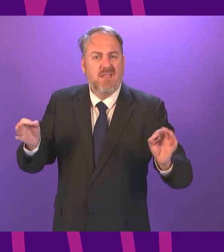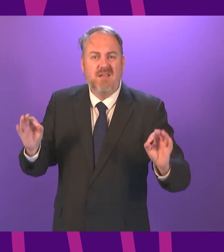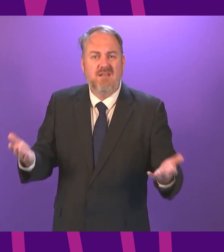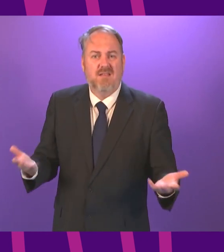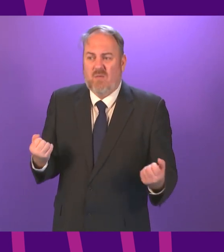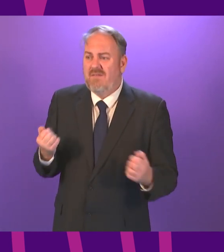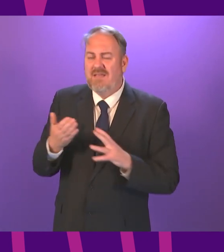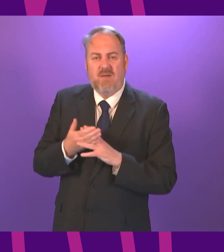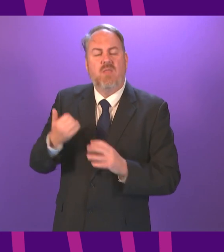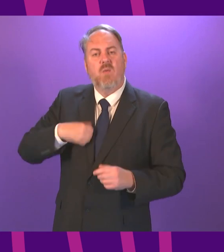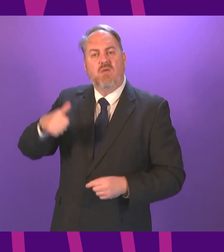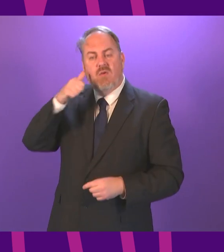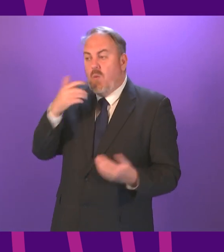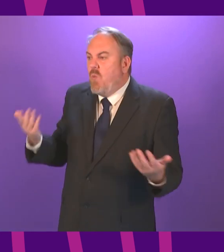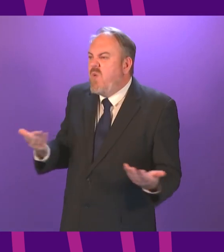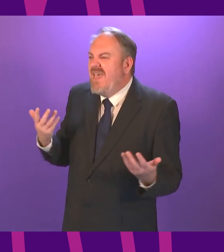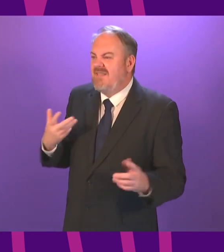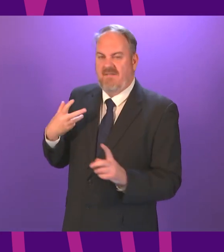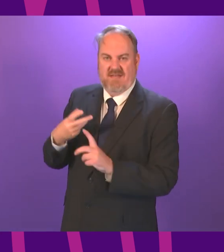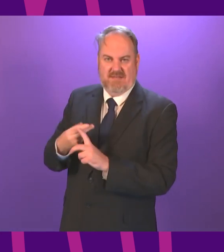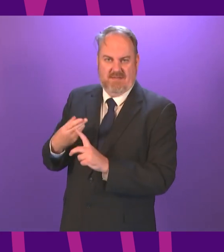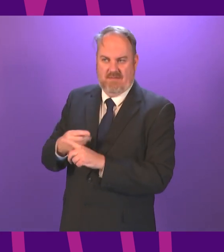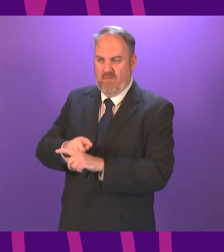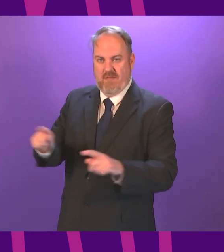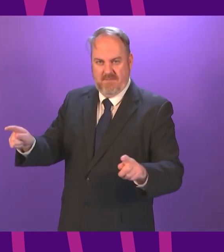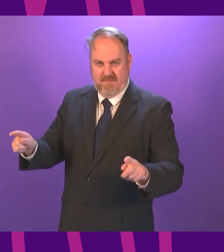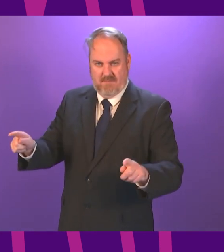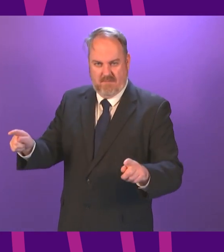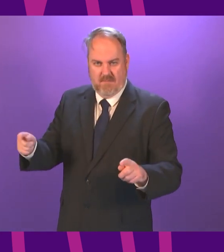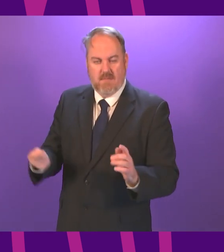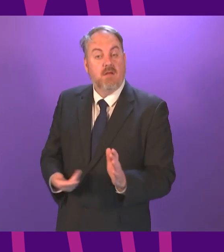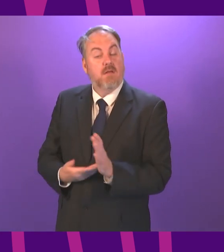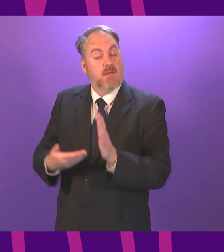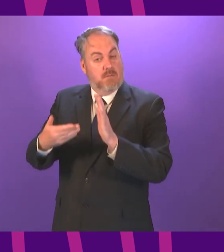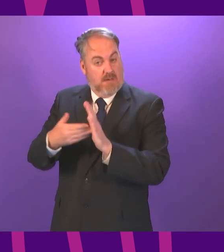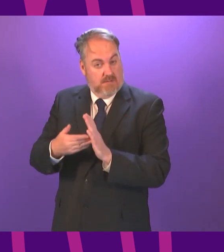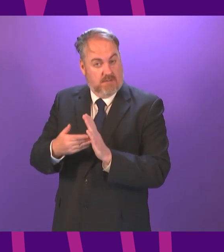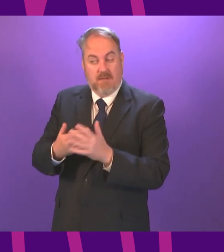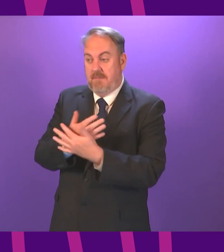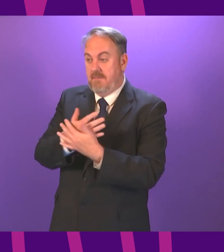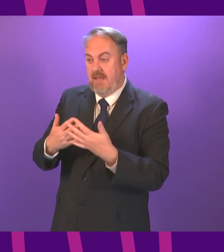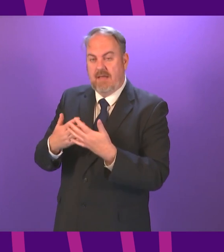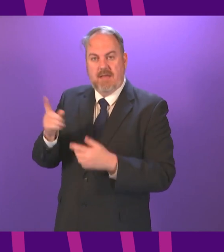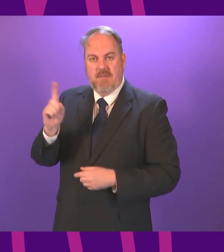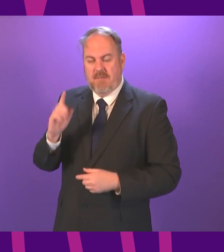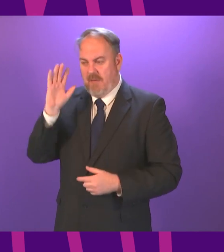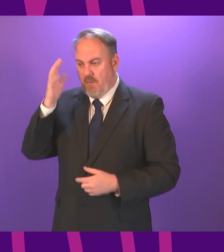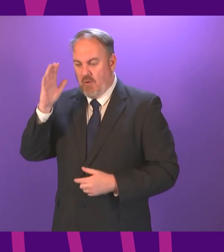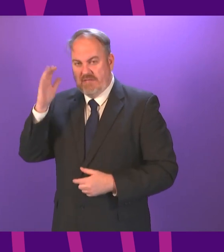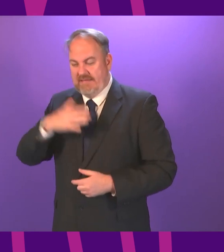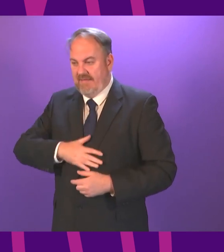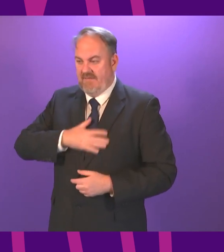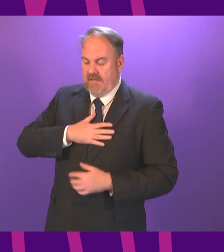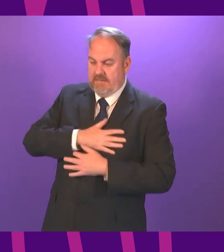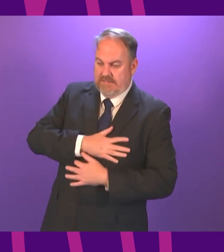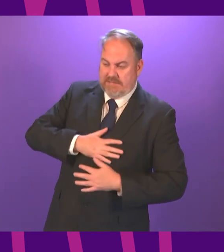access that vaccine. Alongside that, alongside that, there are people who are having to struggle and choose and we hear a lot